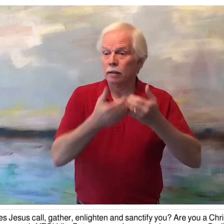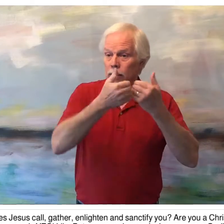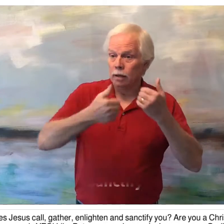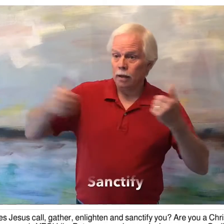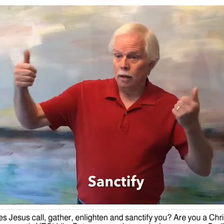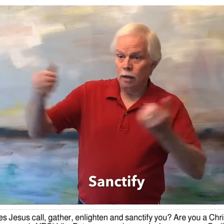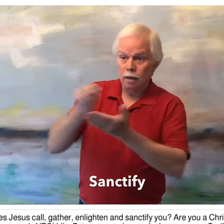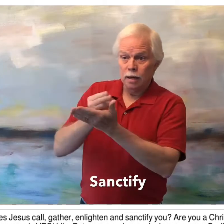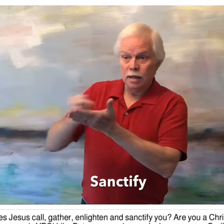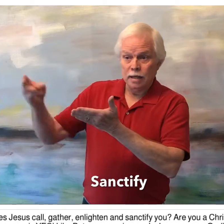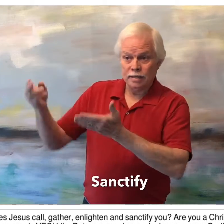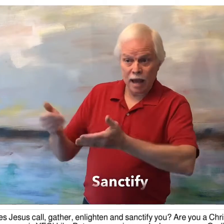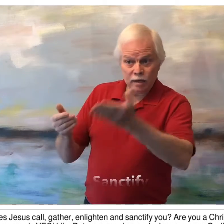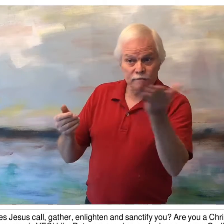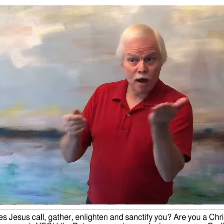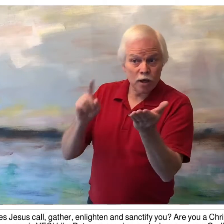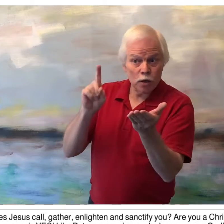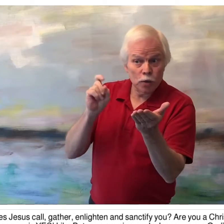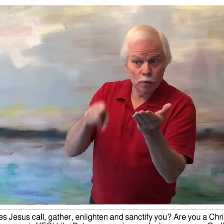sanctify you?